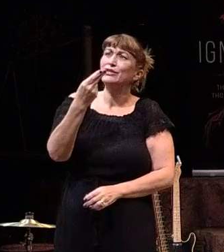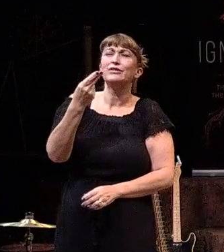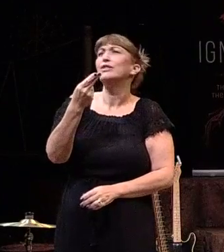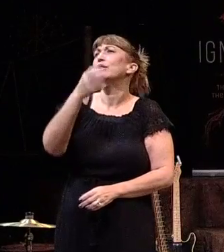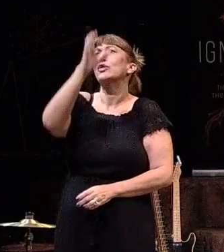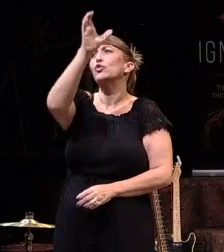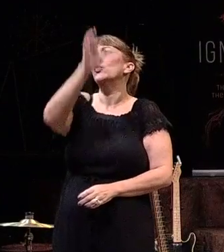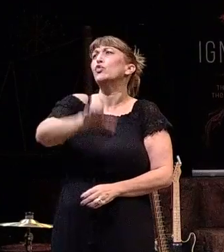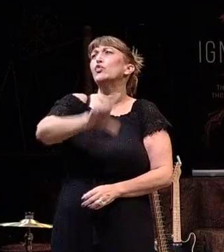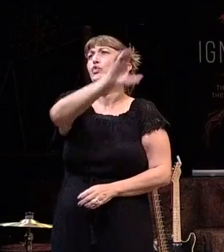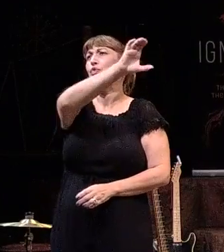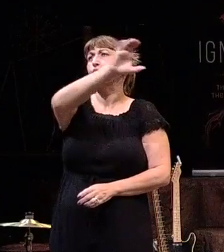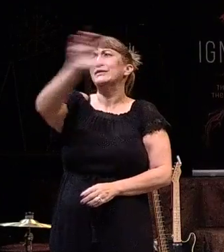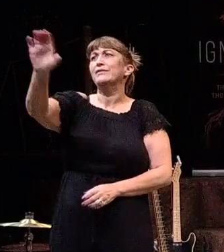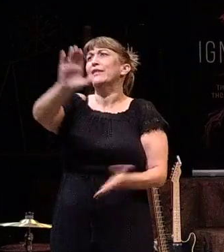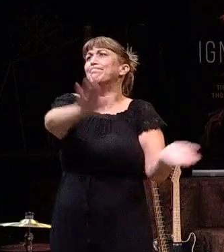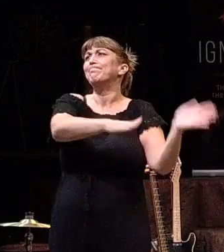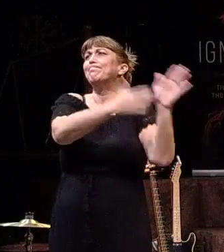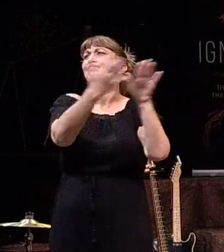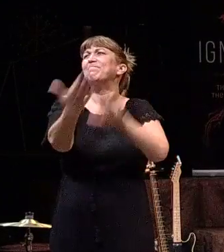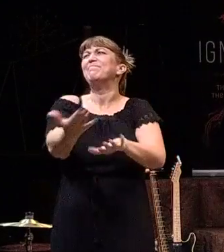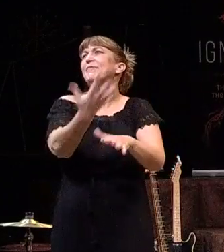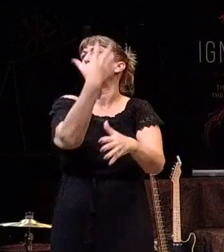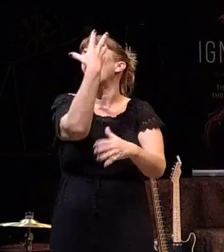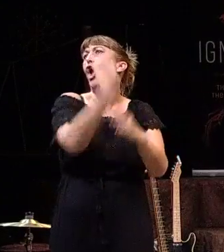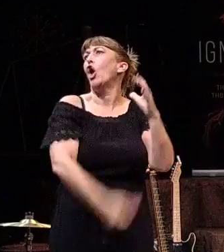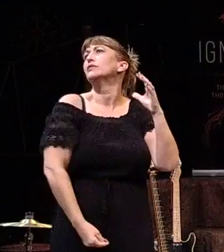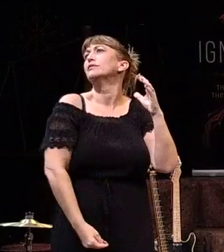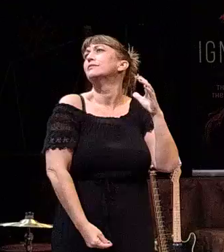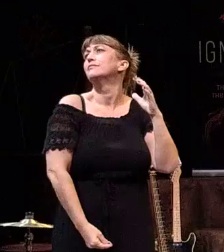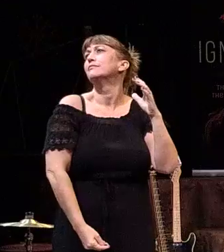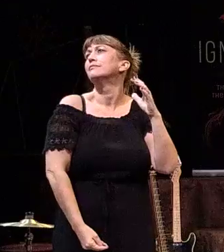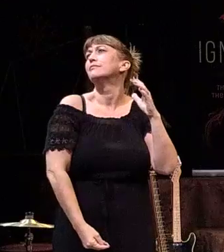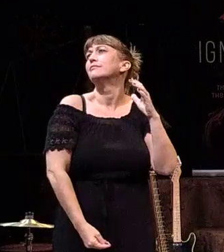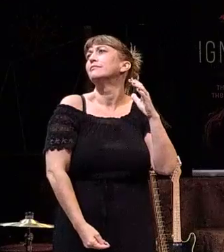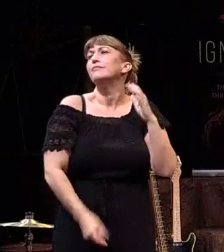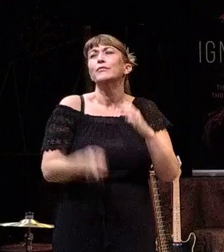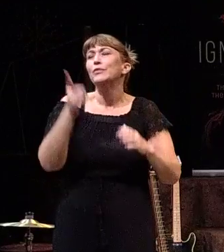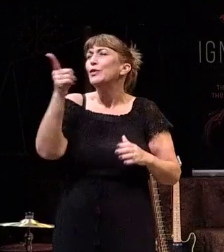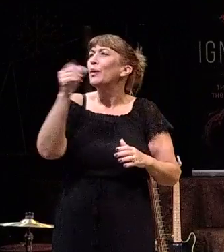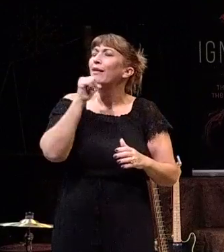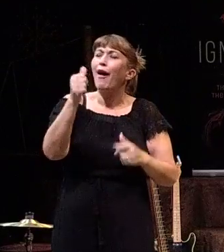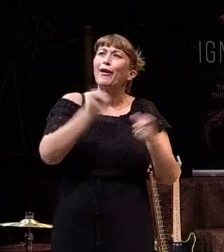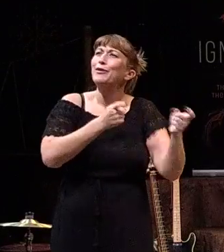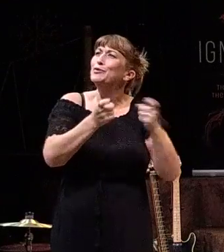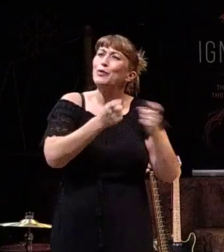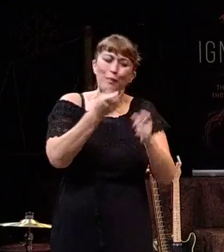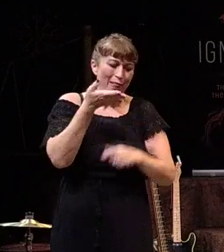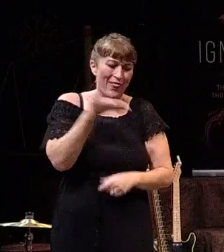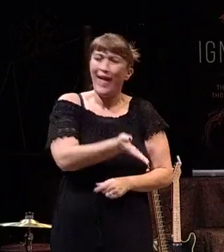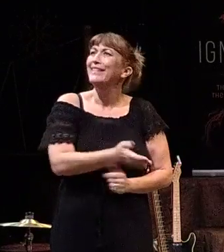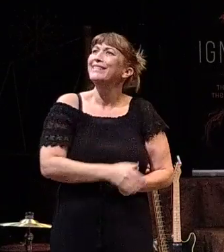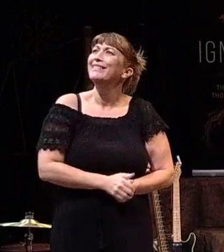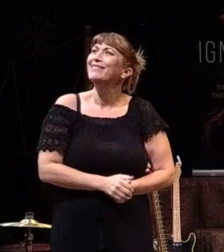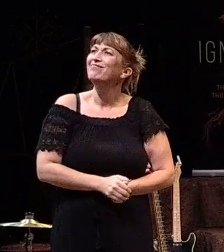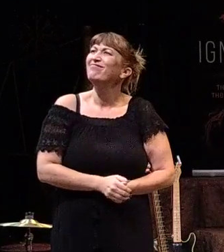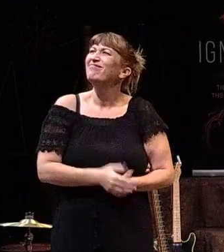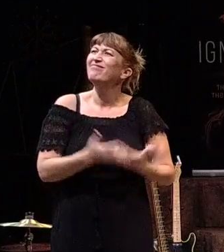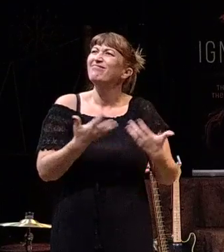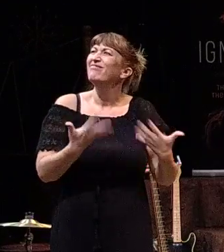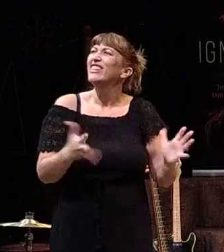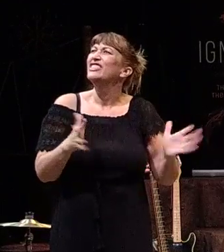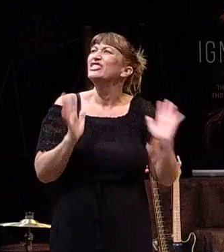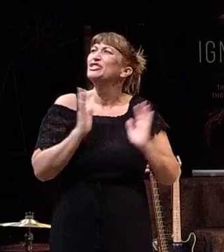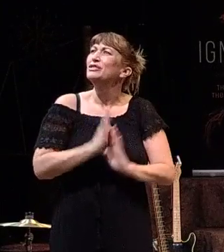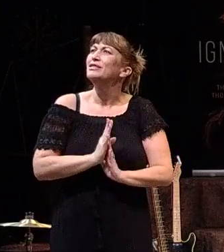You don't have to live by it anymore. It's gone. It's dead. You are no longer controlled by it. That lie